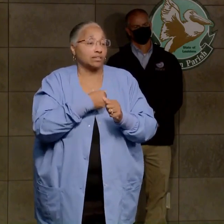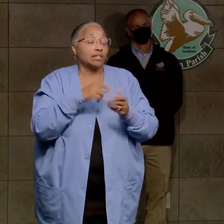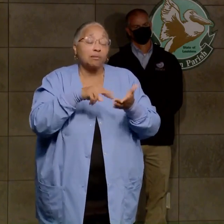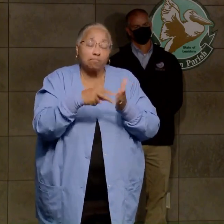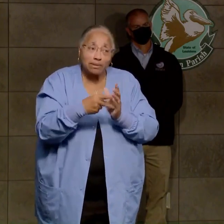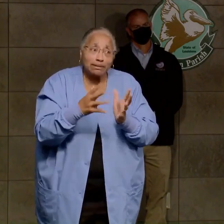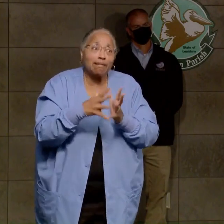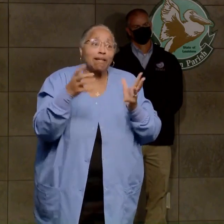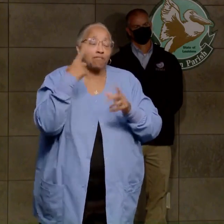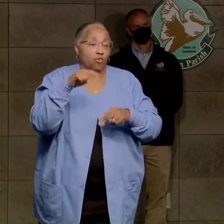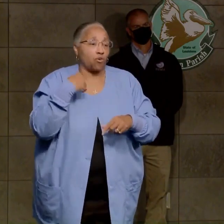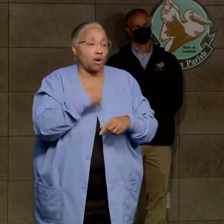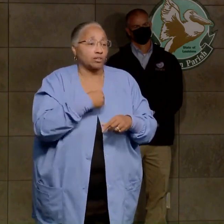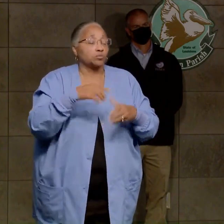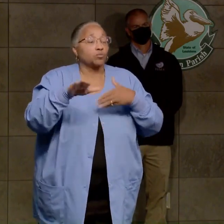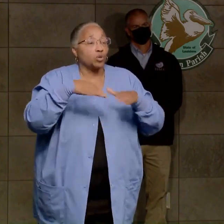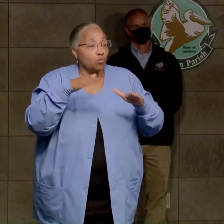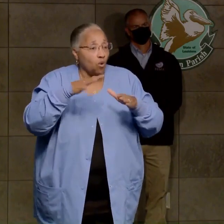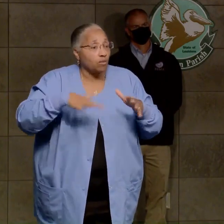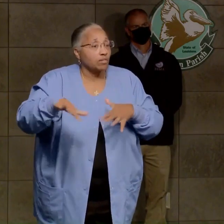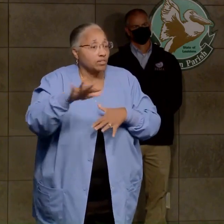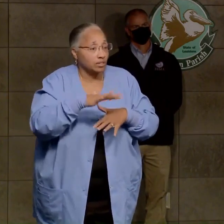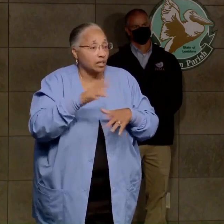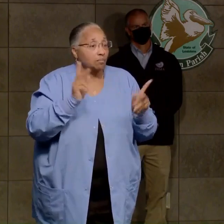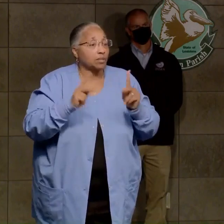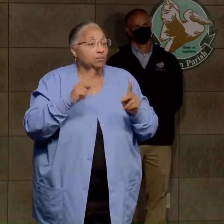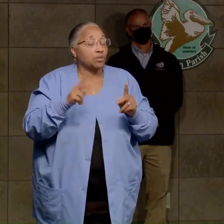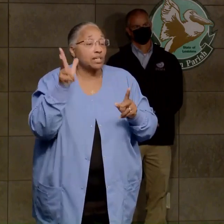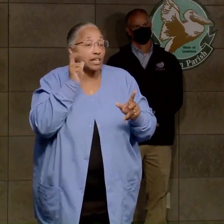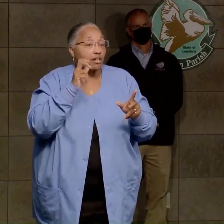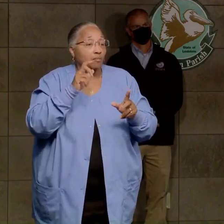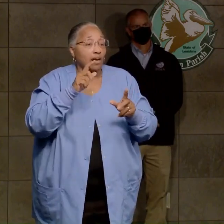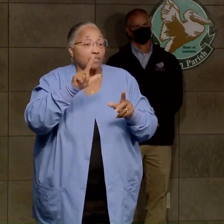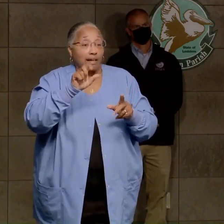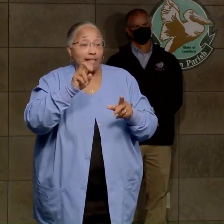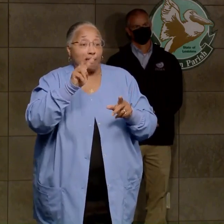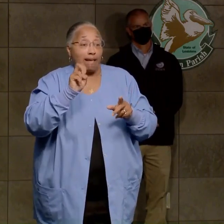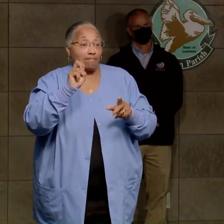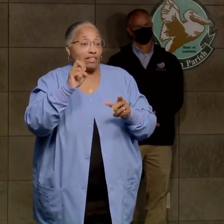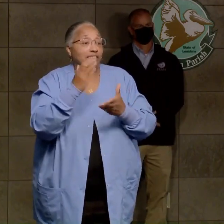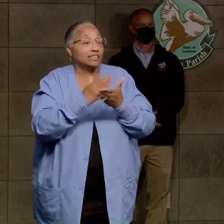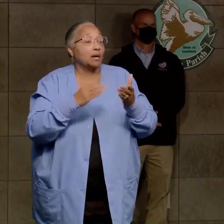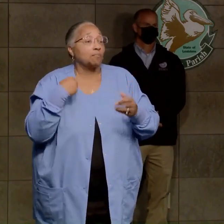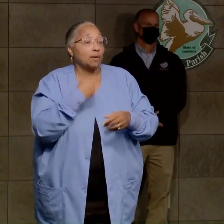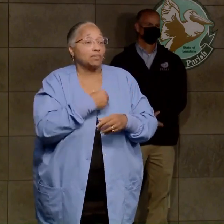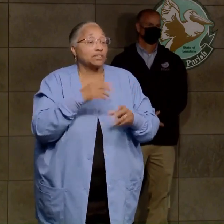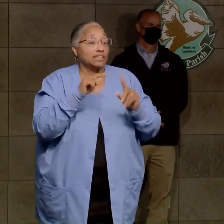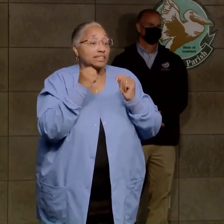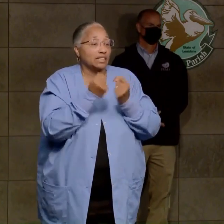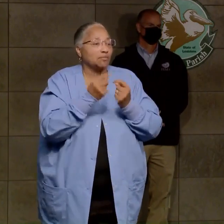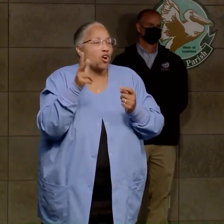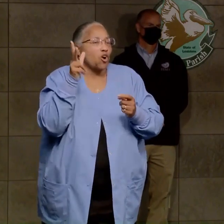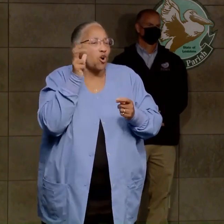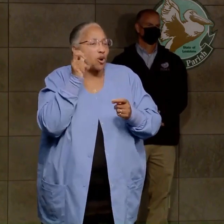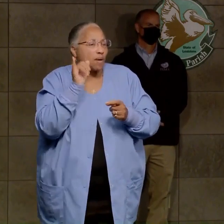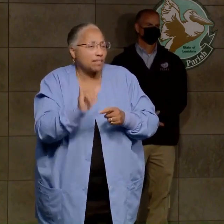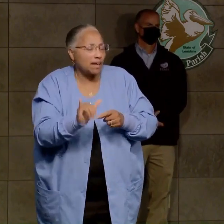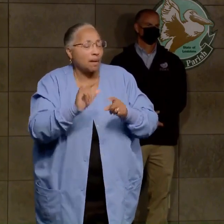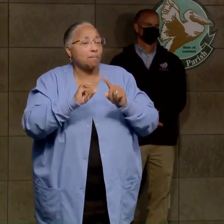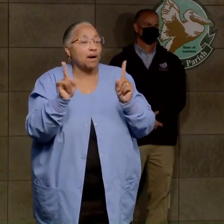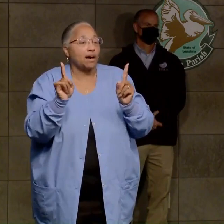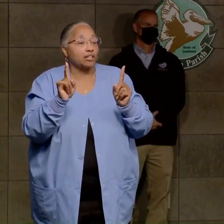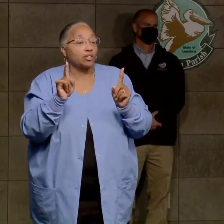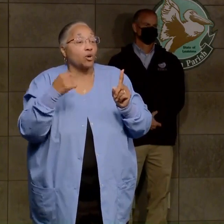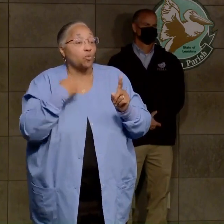to see the assessment. We walked on the burrito levy. Everybody hears about the burrito levy. Even some members of the team said, I always heard about the burrito levy. We were able